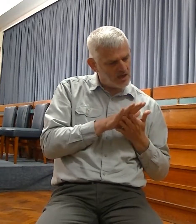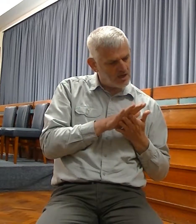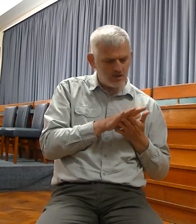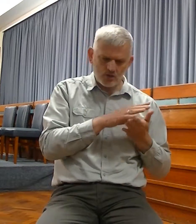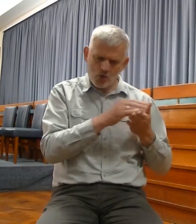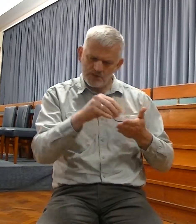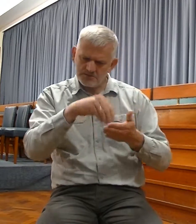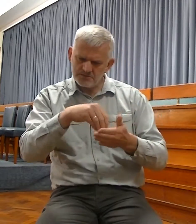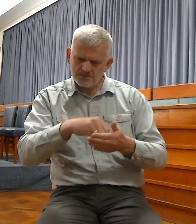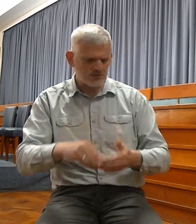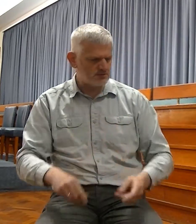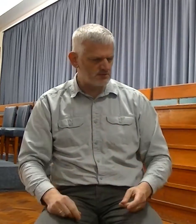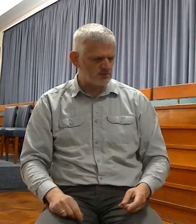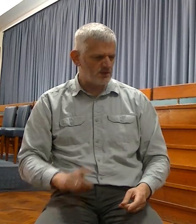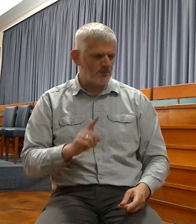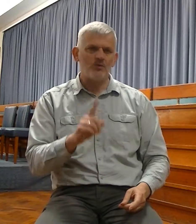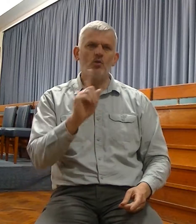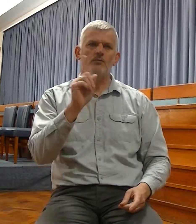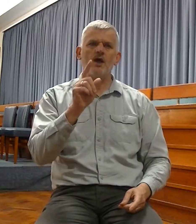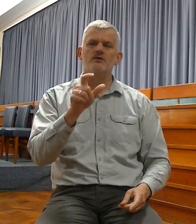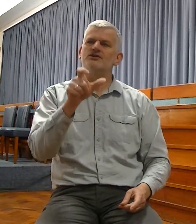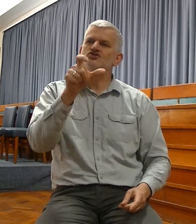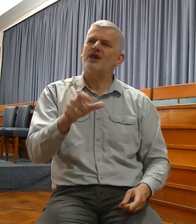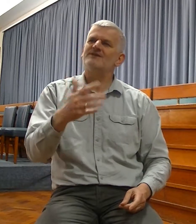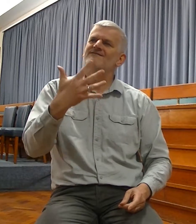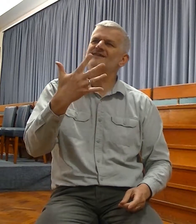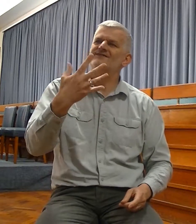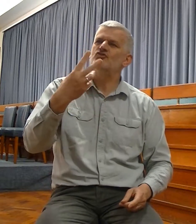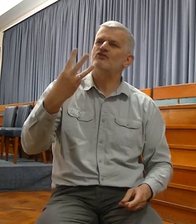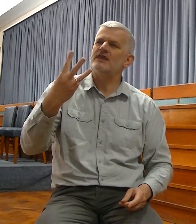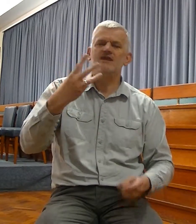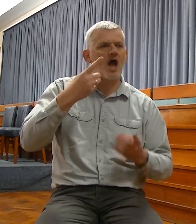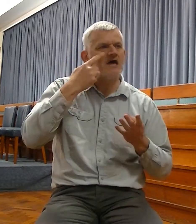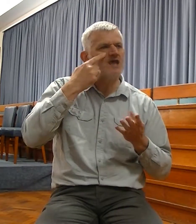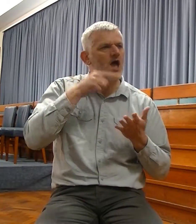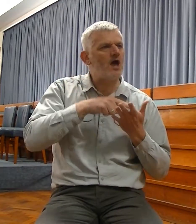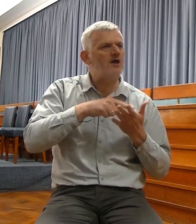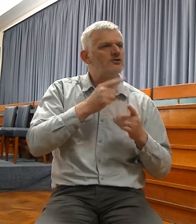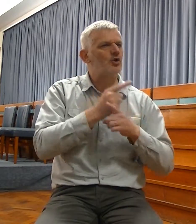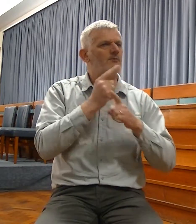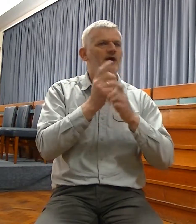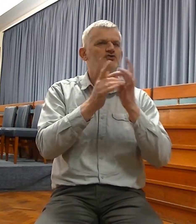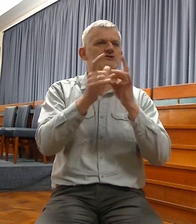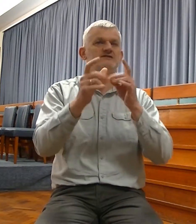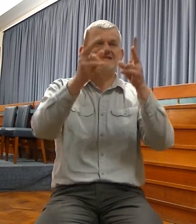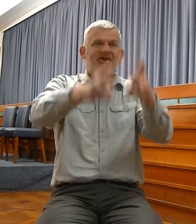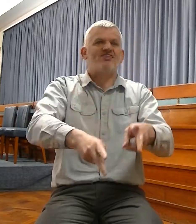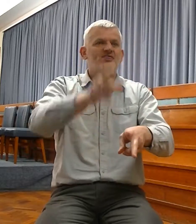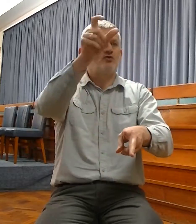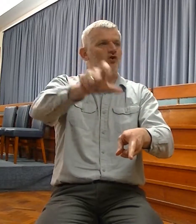he pick up Isaiah 53? And the answer we suggest is this, because the times in which